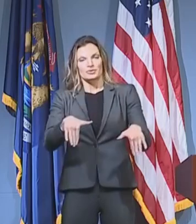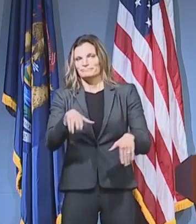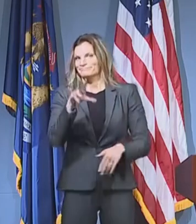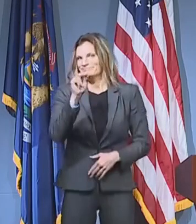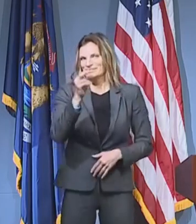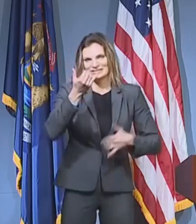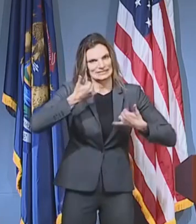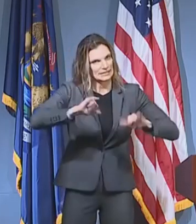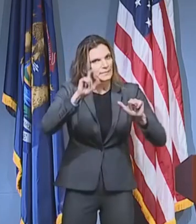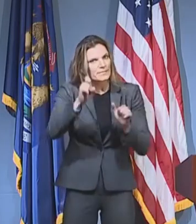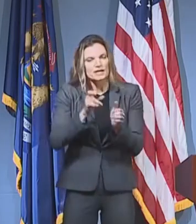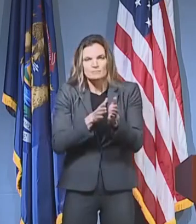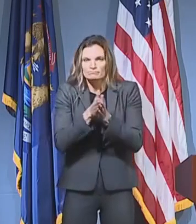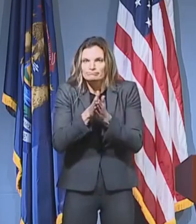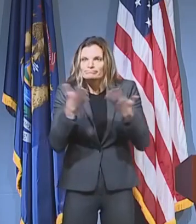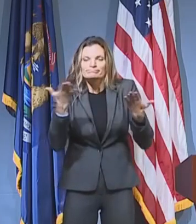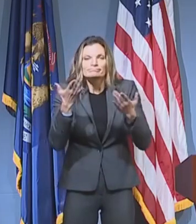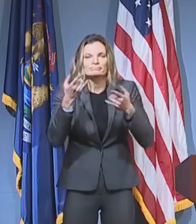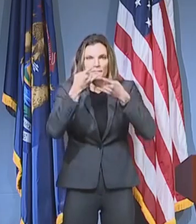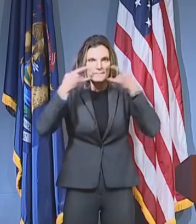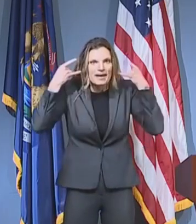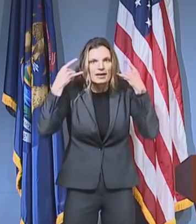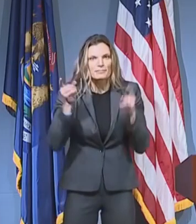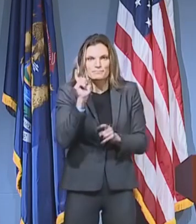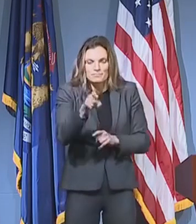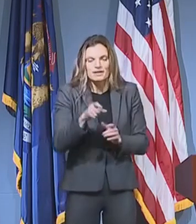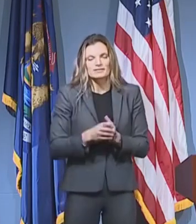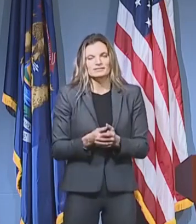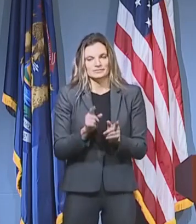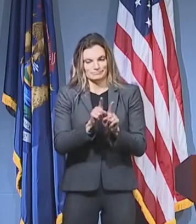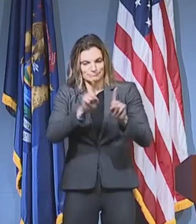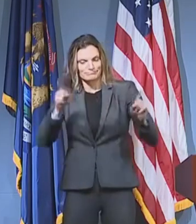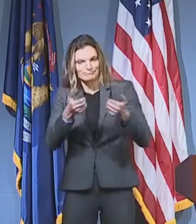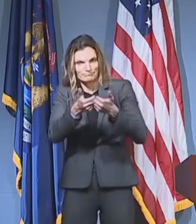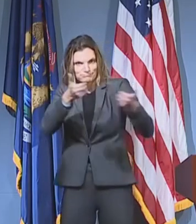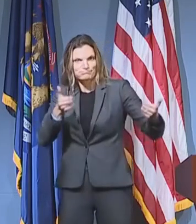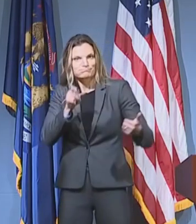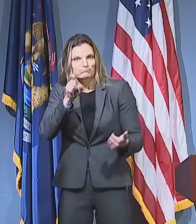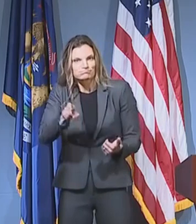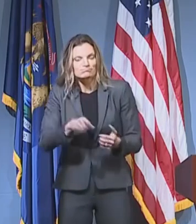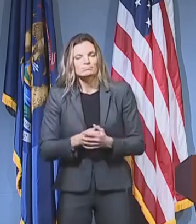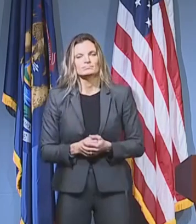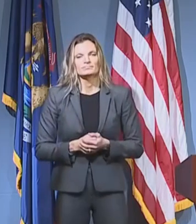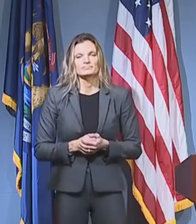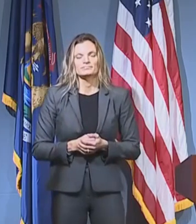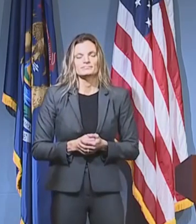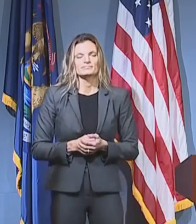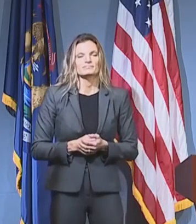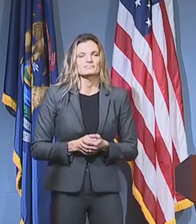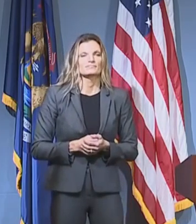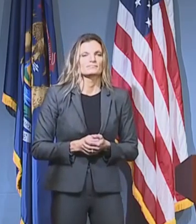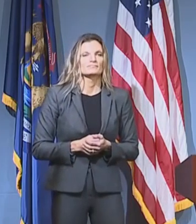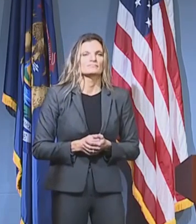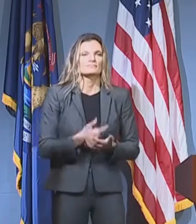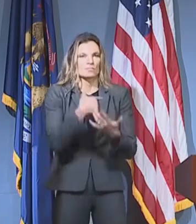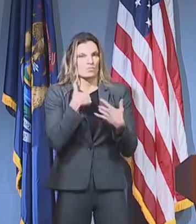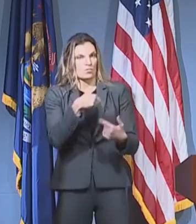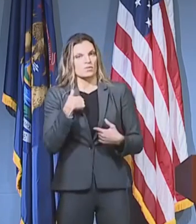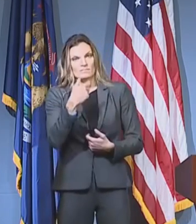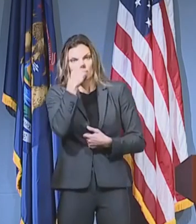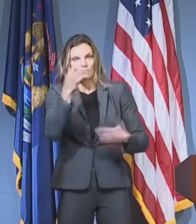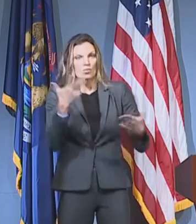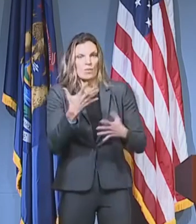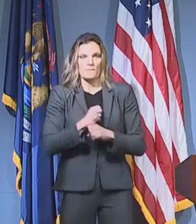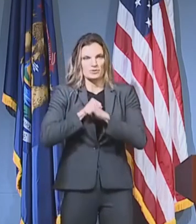means continuing to wear our masks and practice safe physical distancing and doing everything in our power to protect